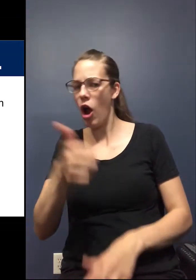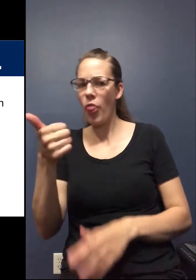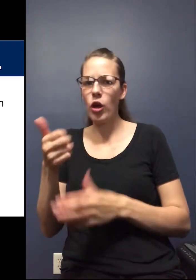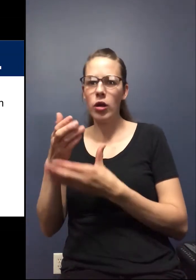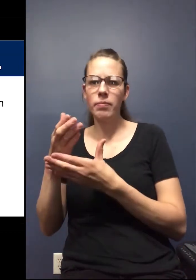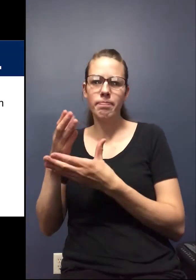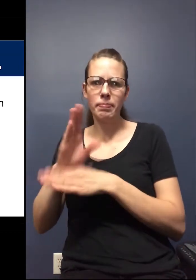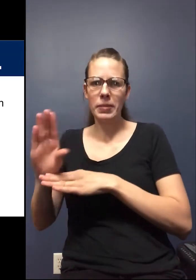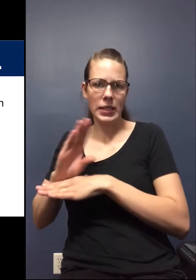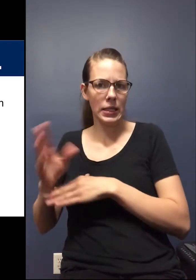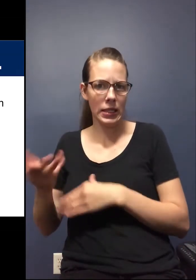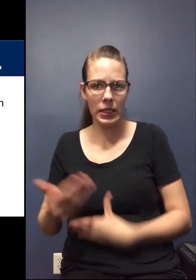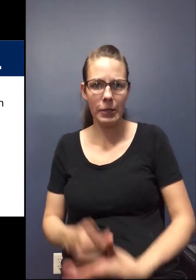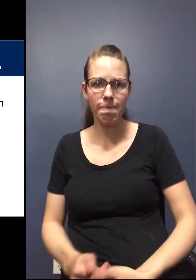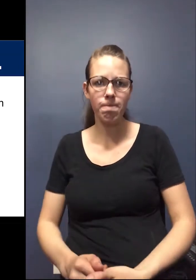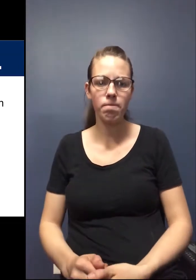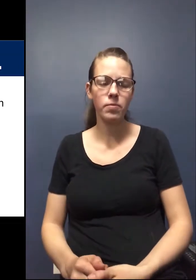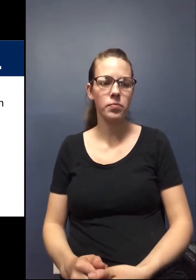sectors?